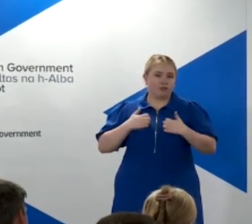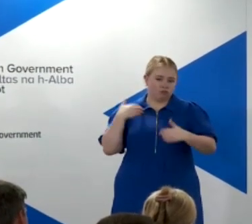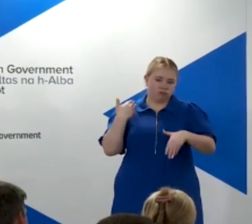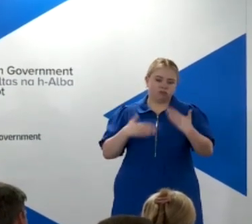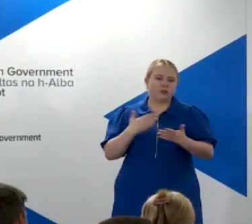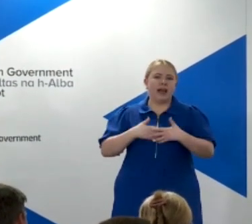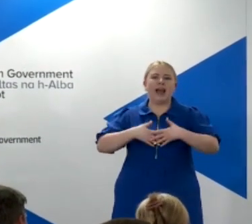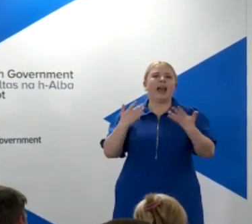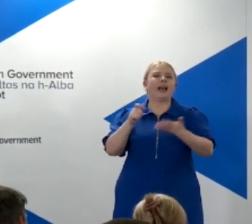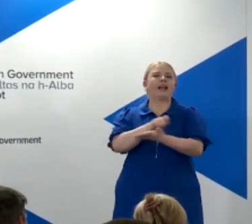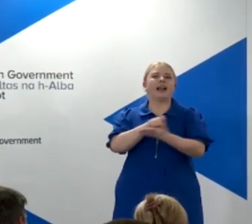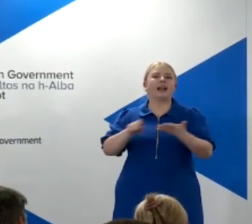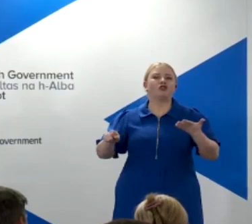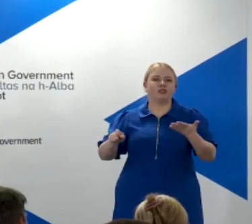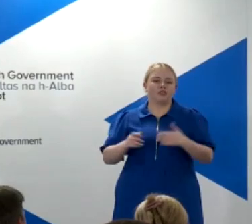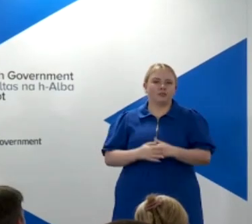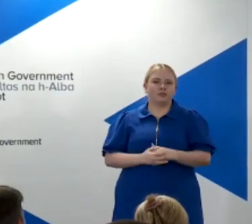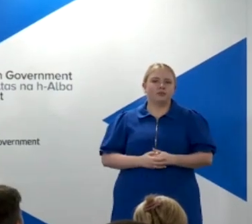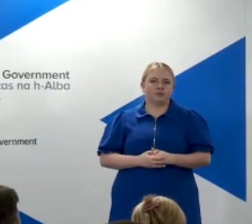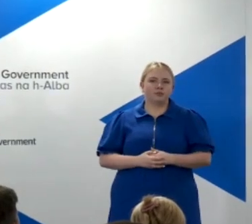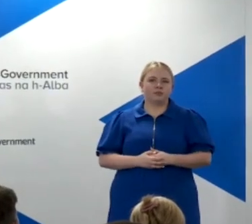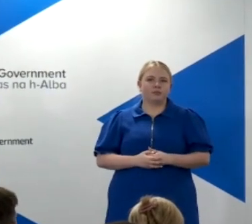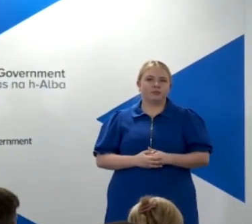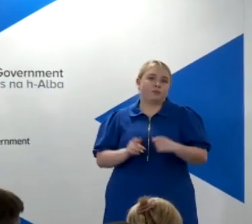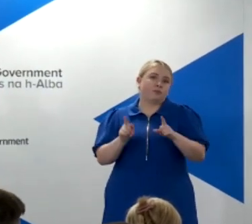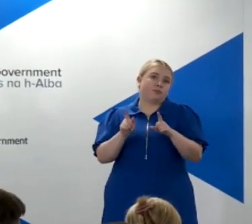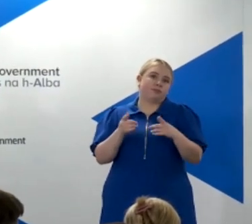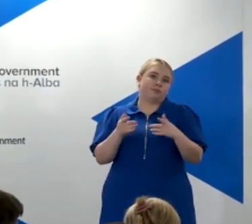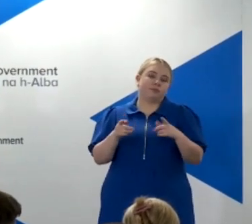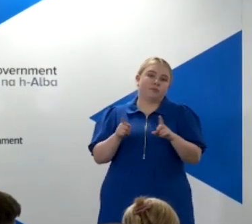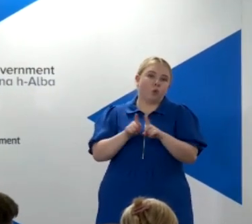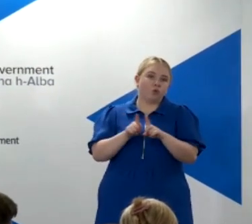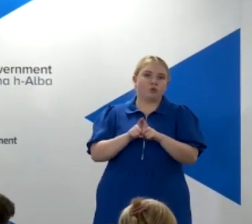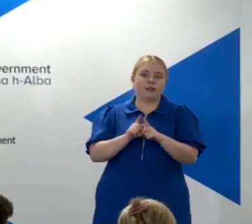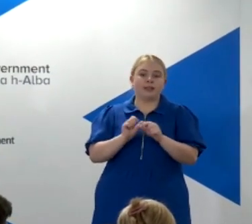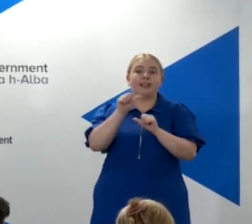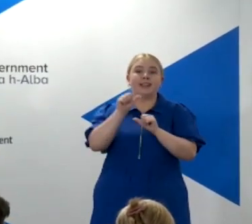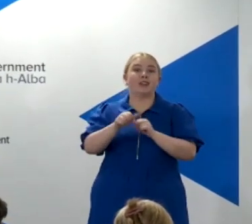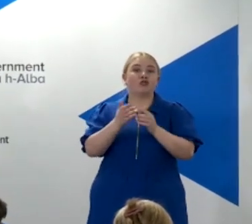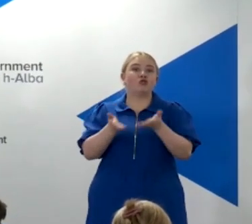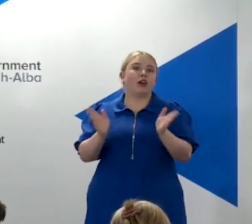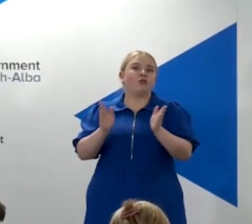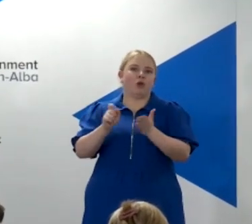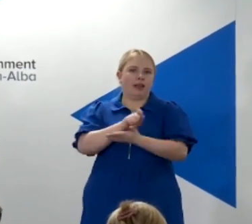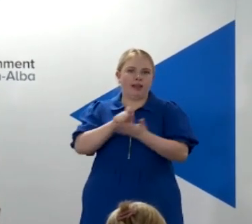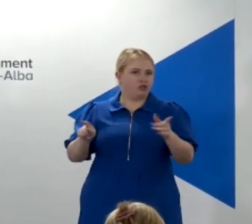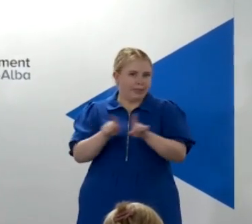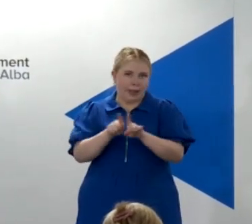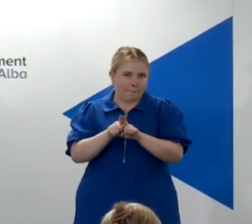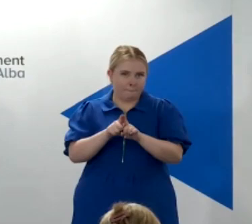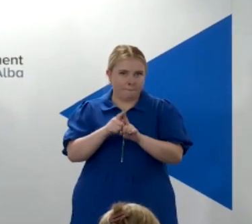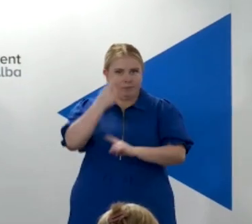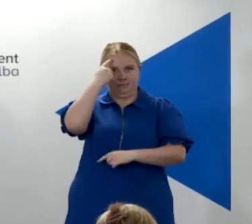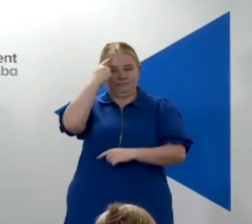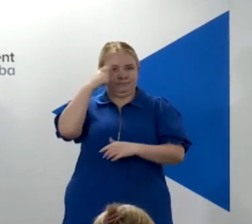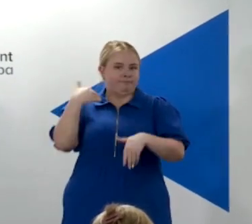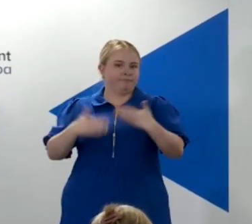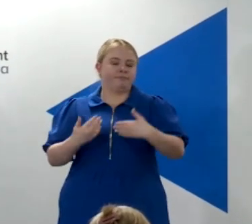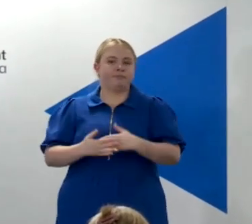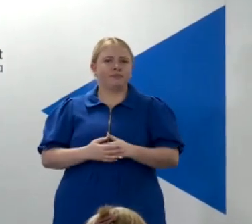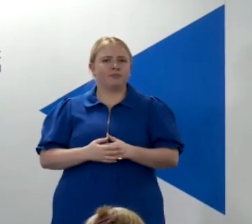going into any election, including, of course, the next general election. And in terms of support for independence,